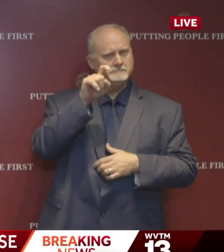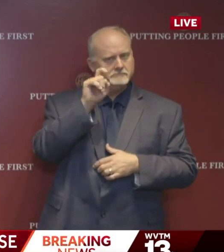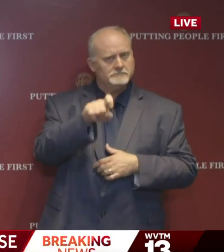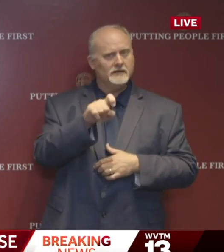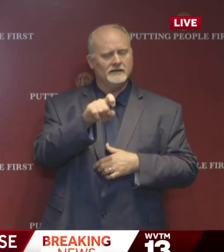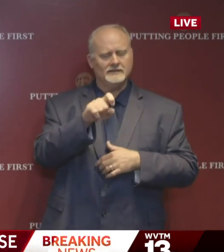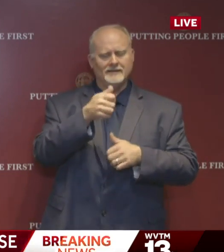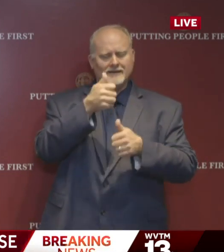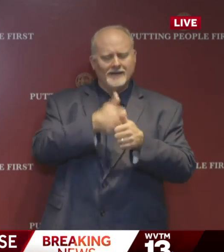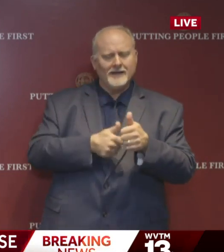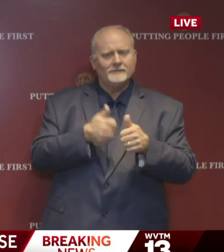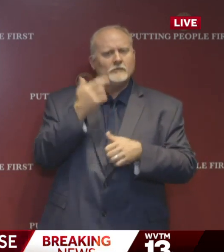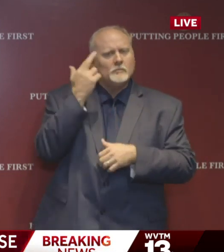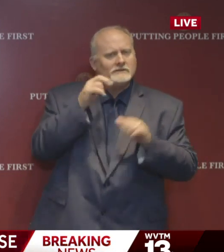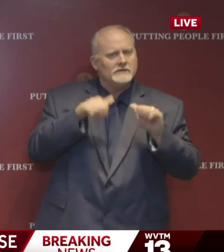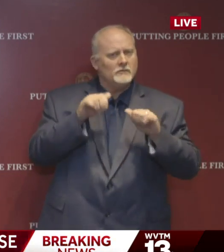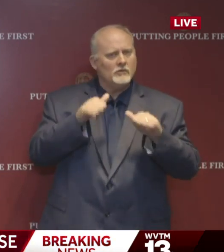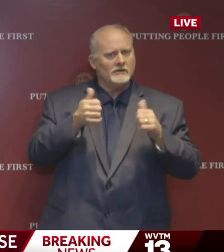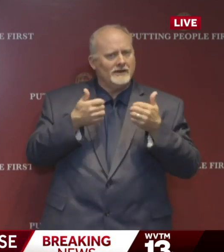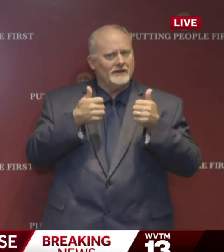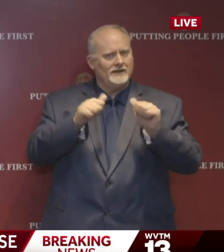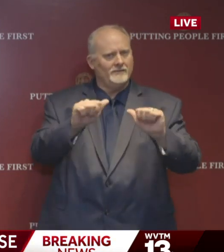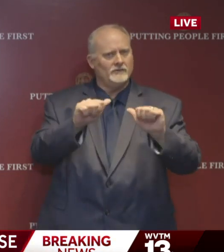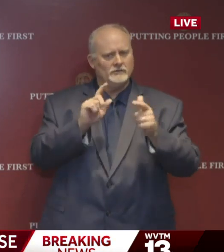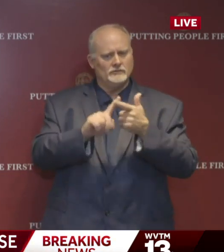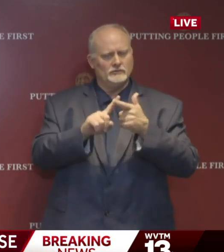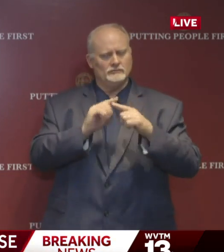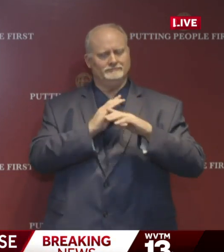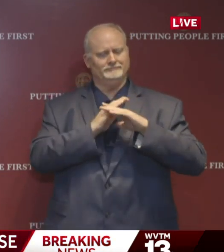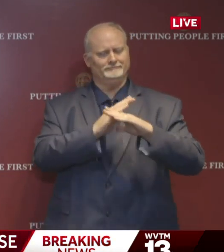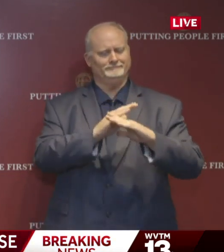effort to slow the spread of this virus.